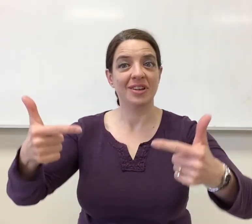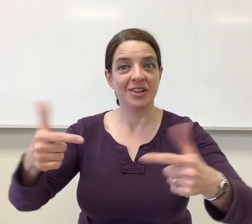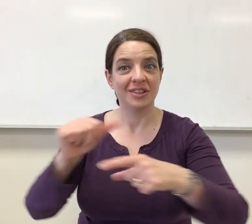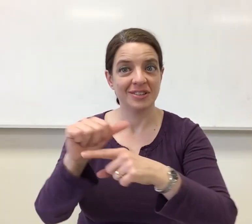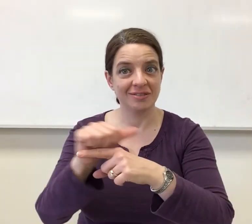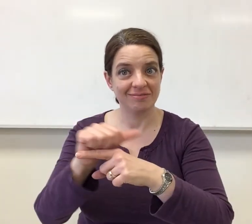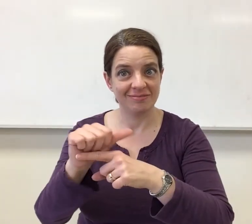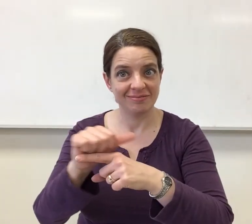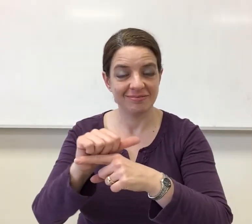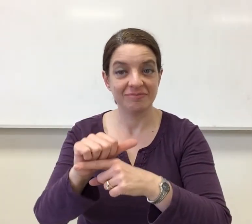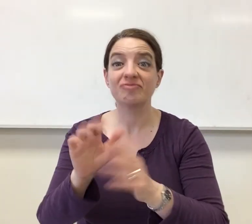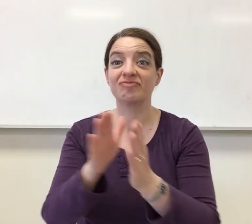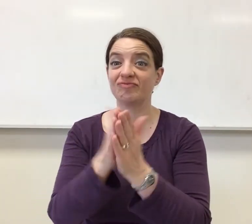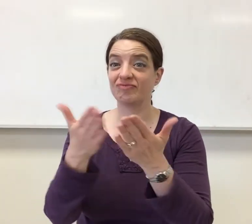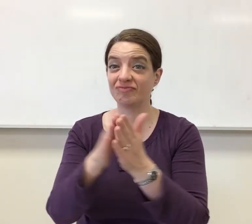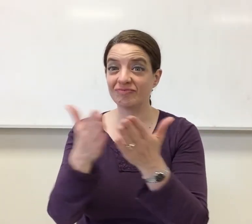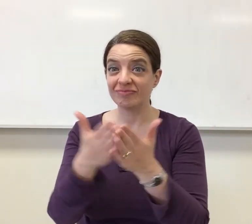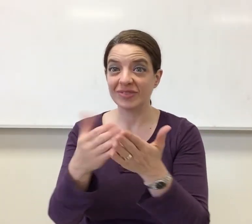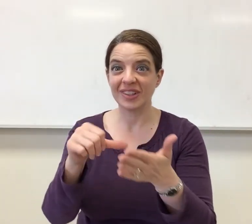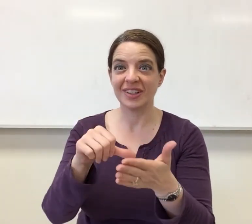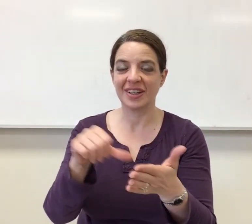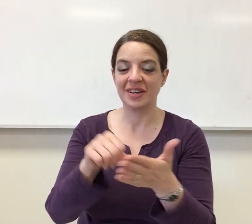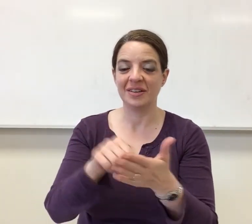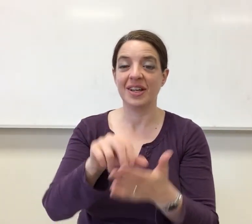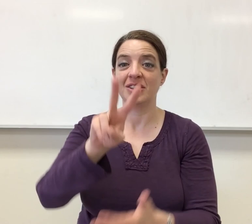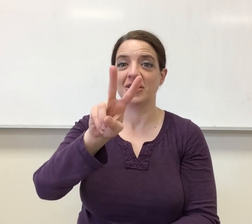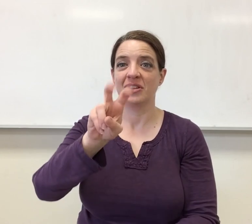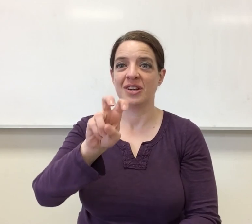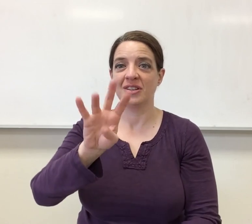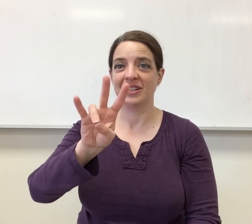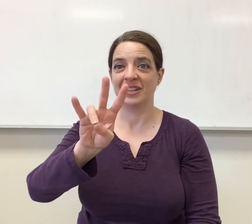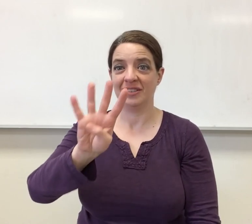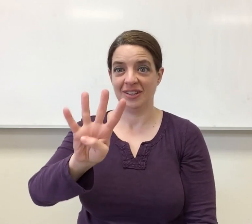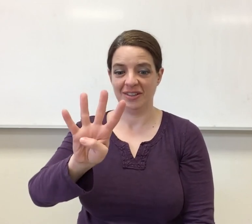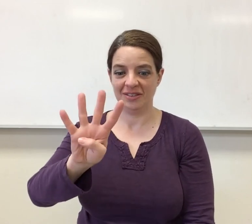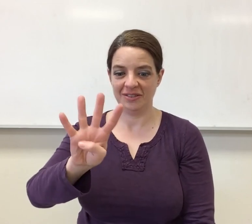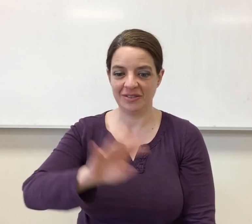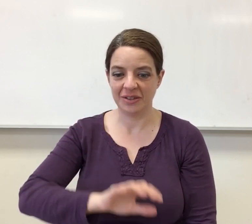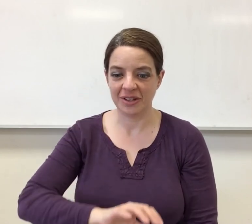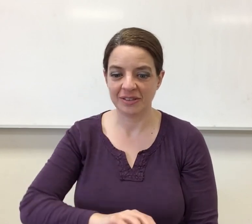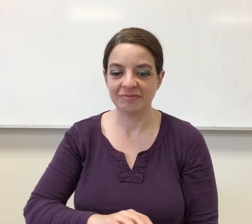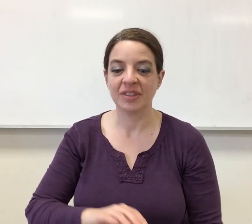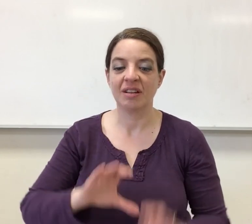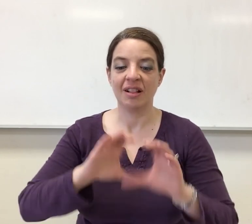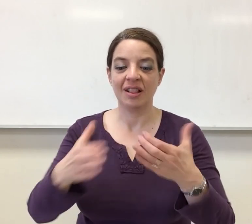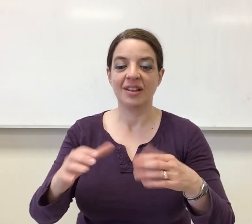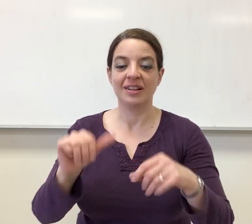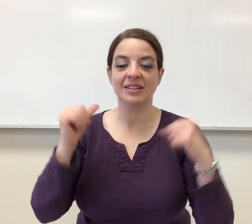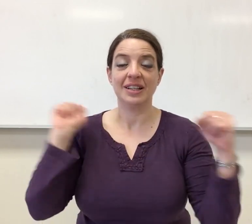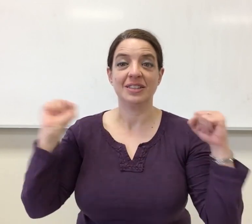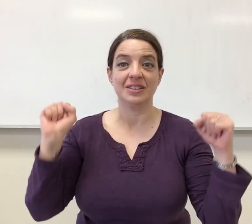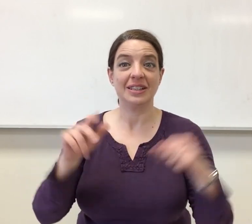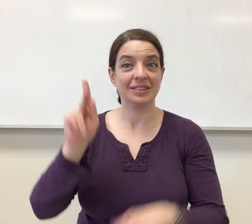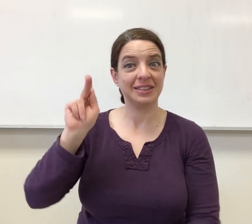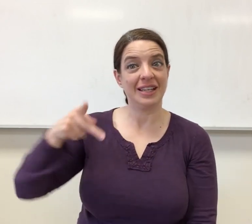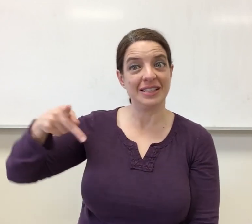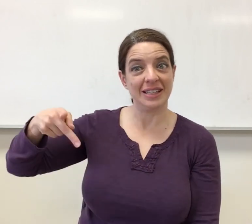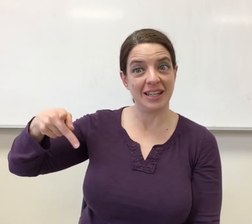So now it's your turn to practice. In your textbook on page 274, you're going to do classroom exercise